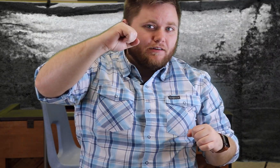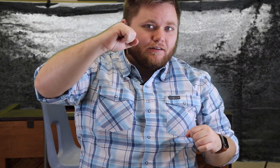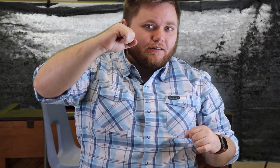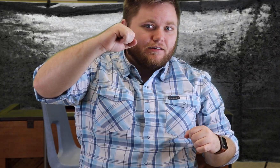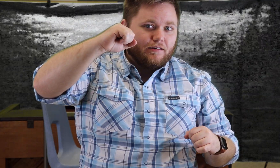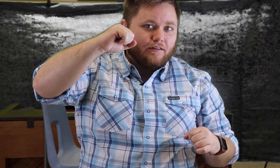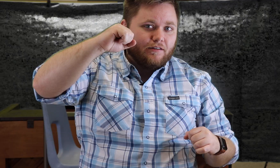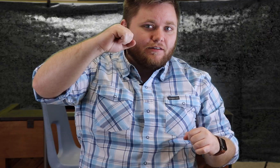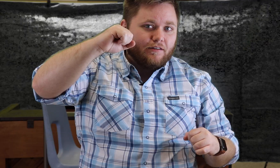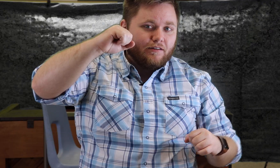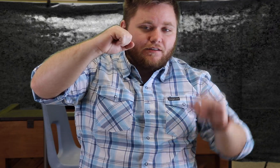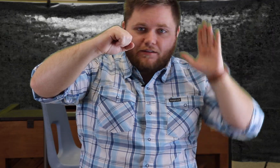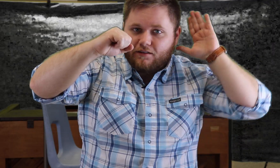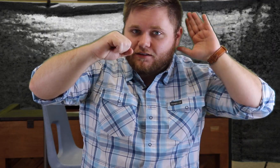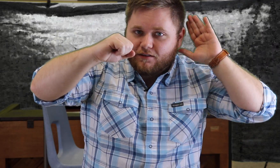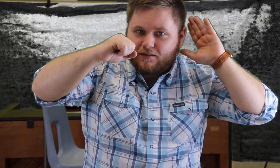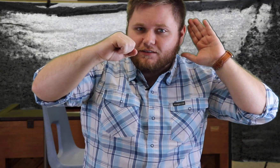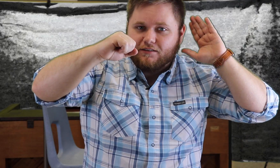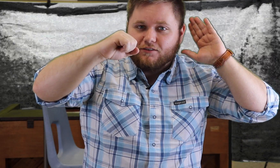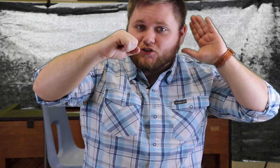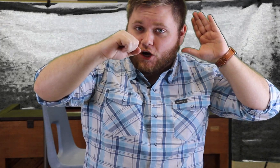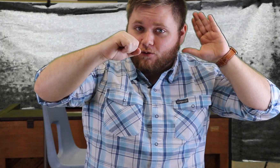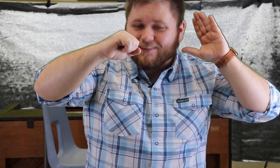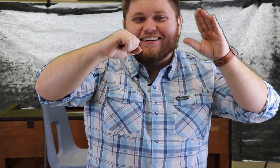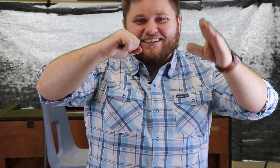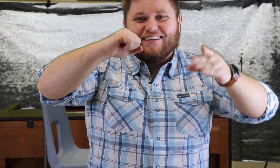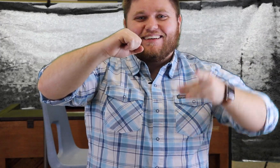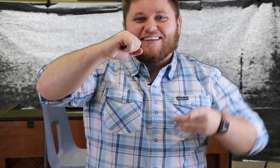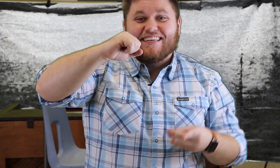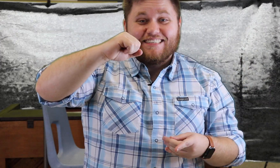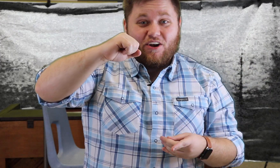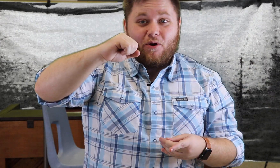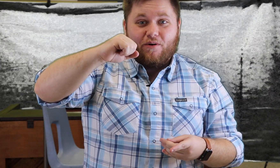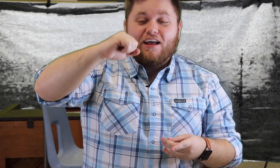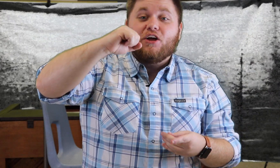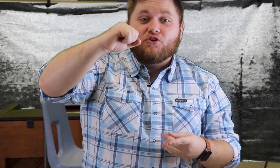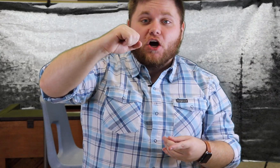do it's do it's do